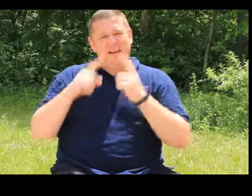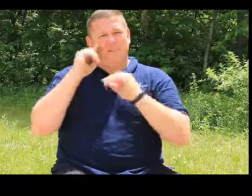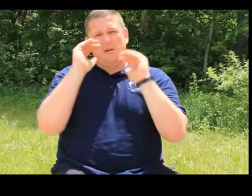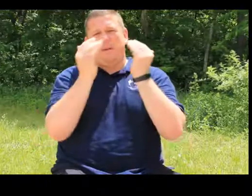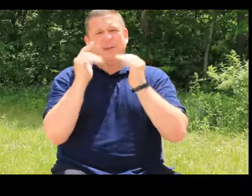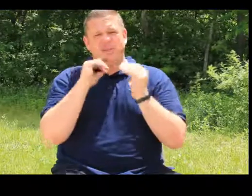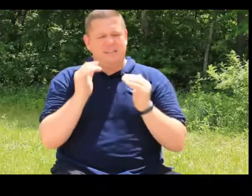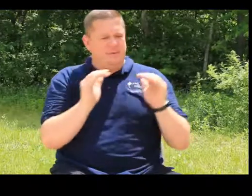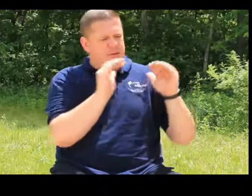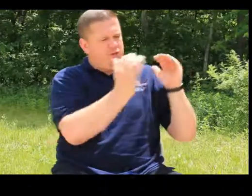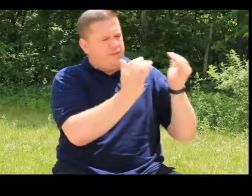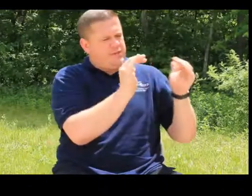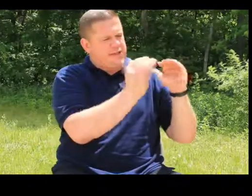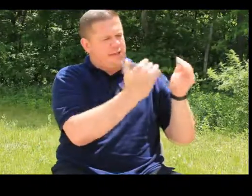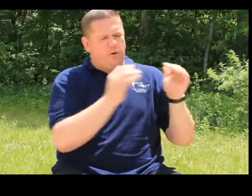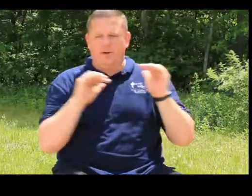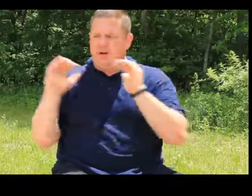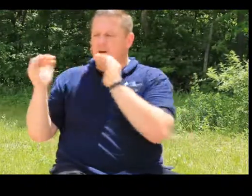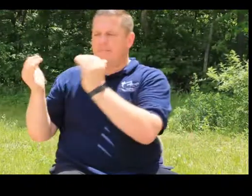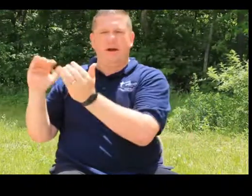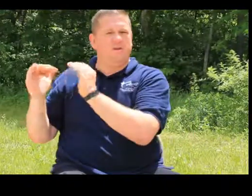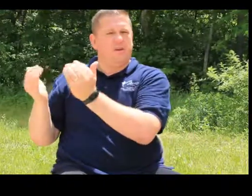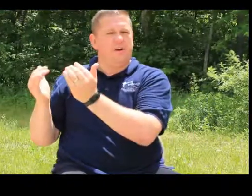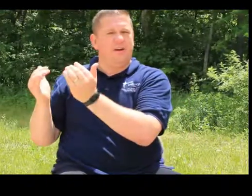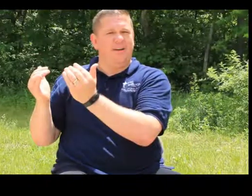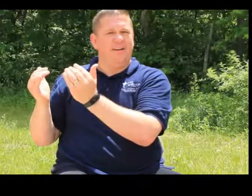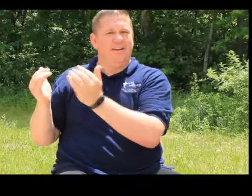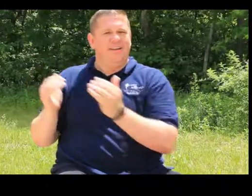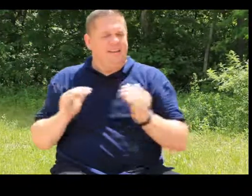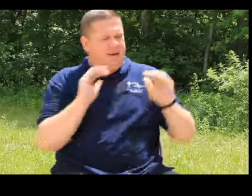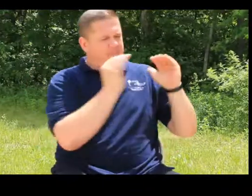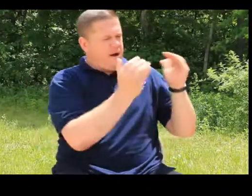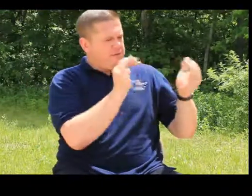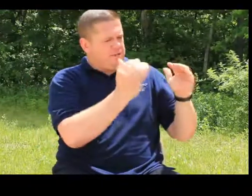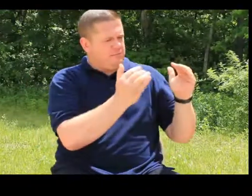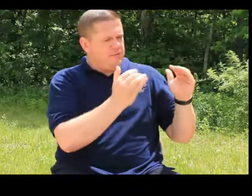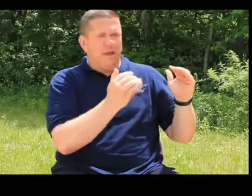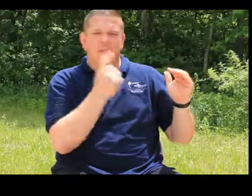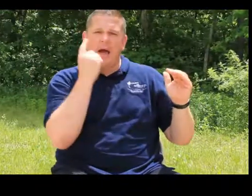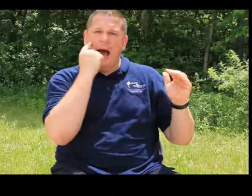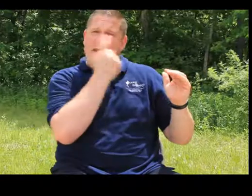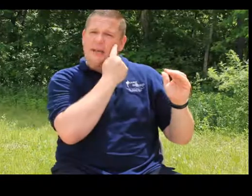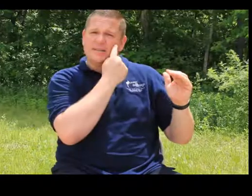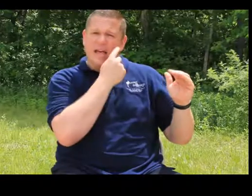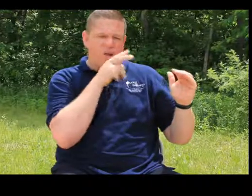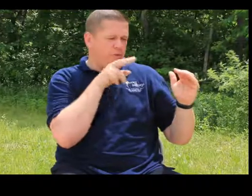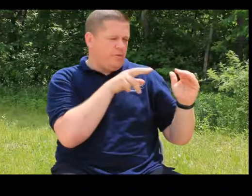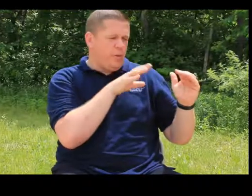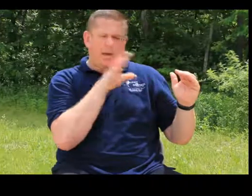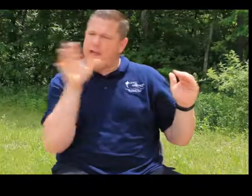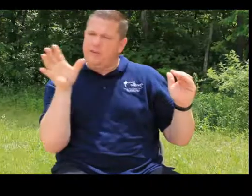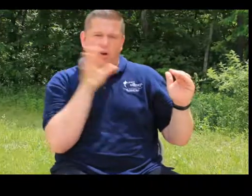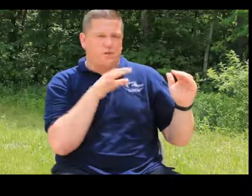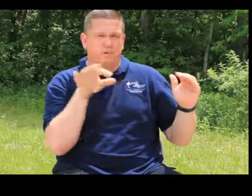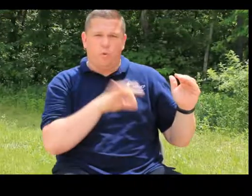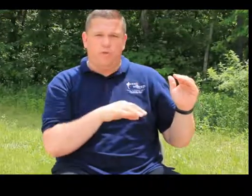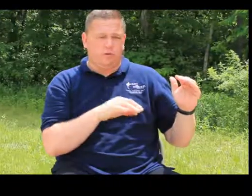The sign for comparison is simply this. You've got this category over here, comparison over here. Comparison. And eyes and the way your head turns is important, too.